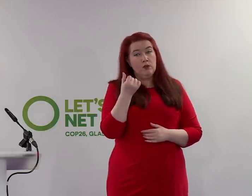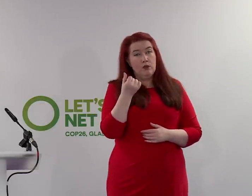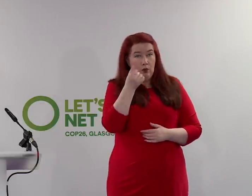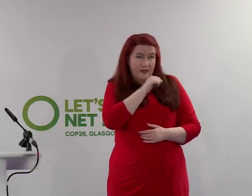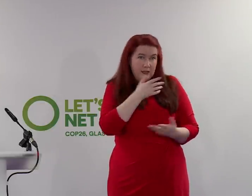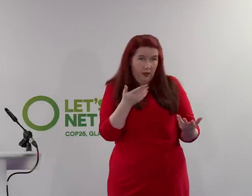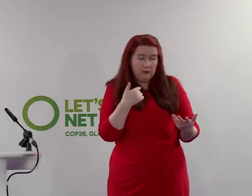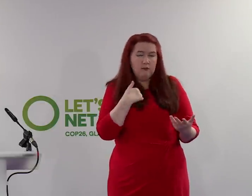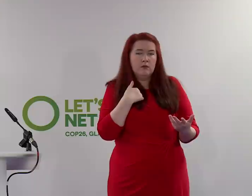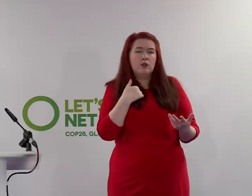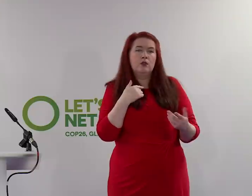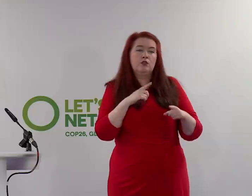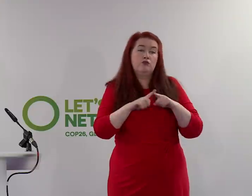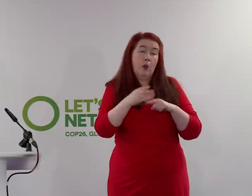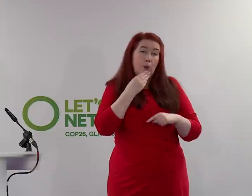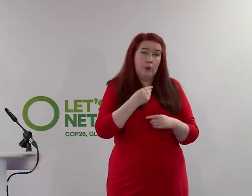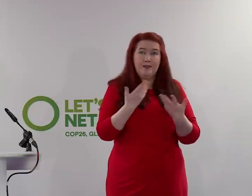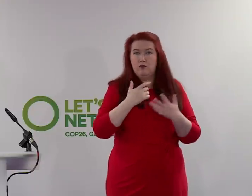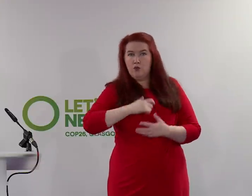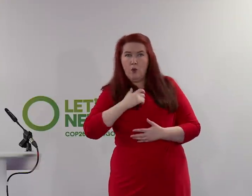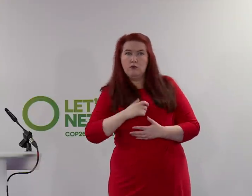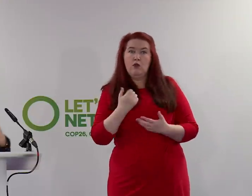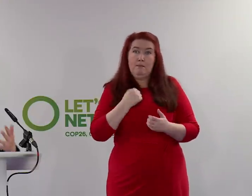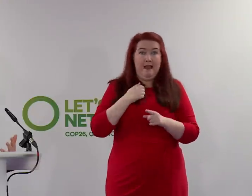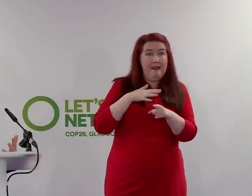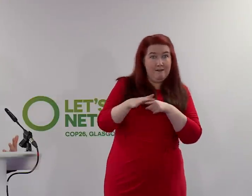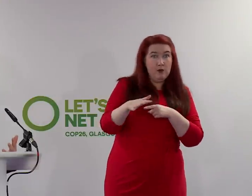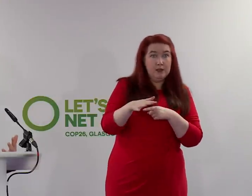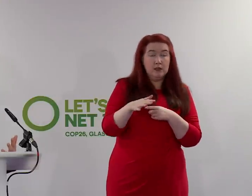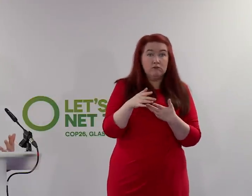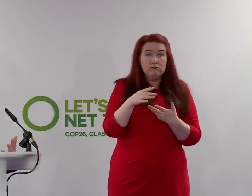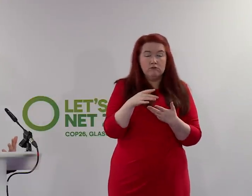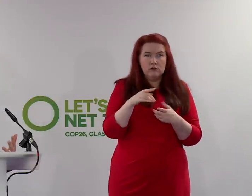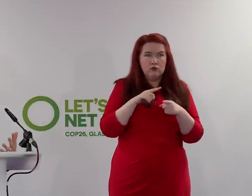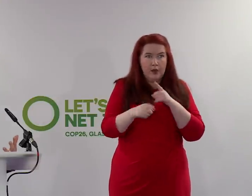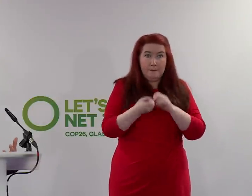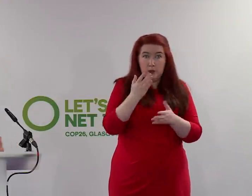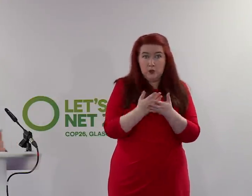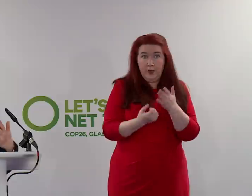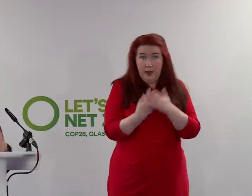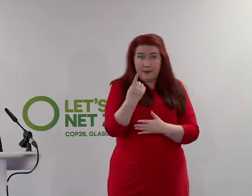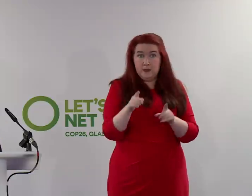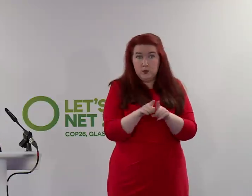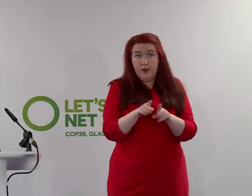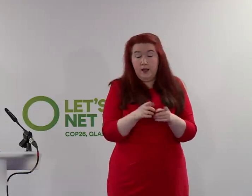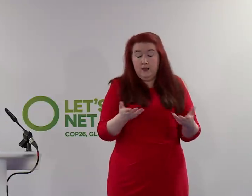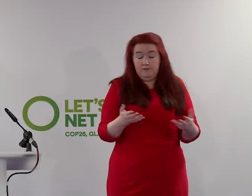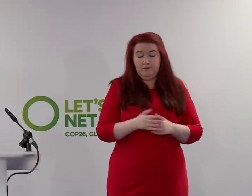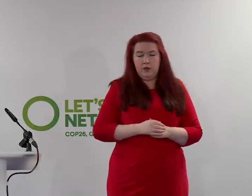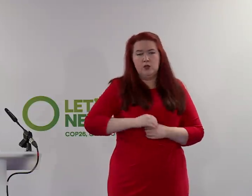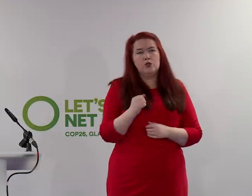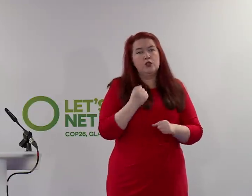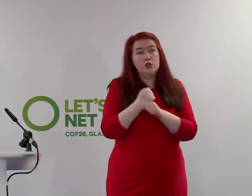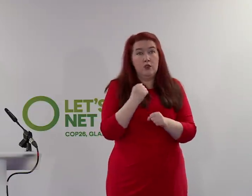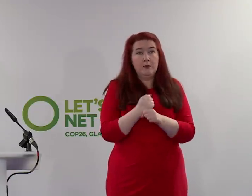use the roles and influence that I have to bring that about as well. The Scottish Government is